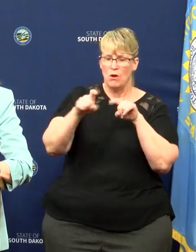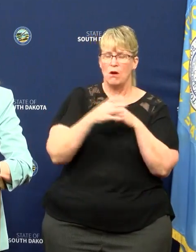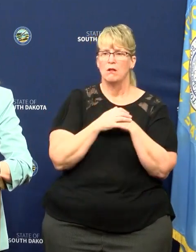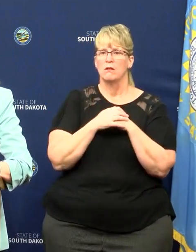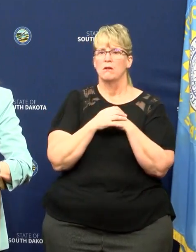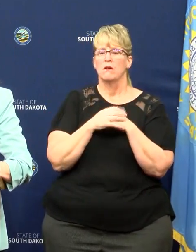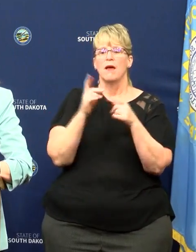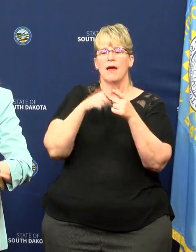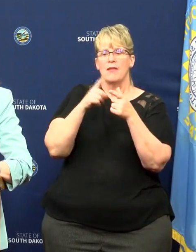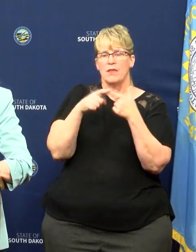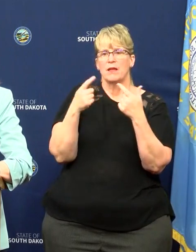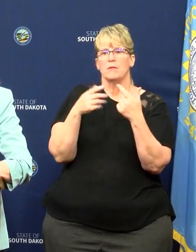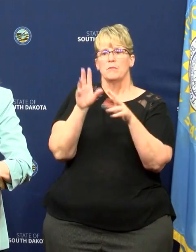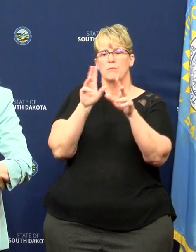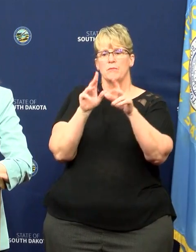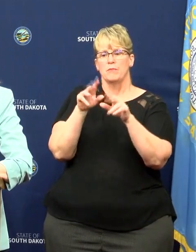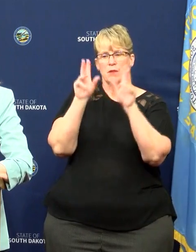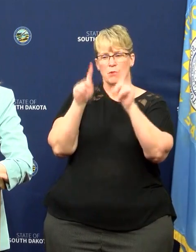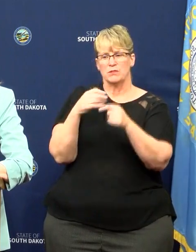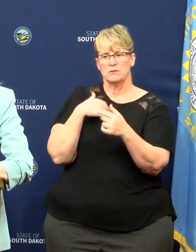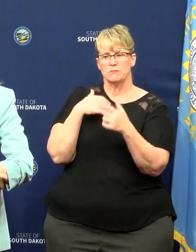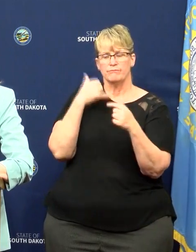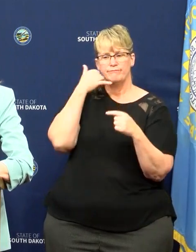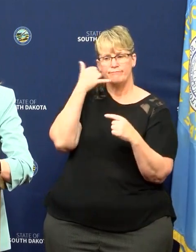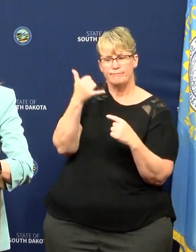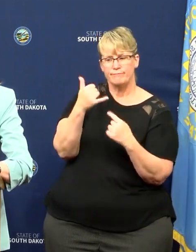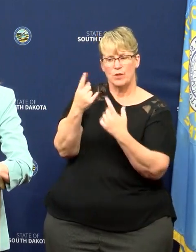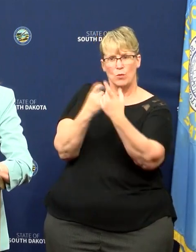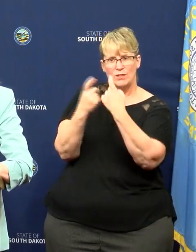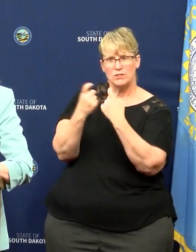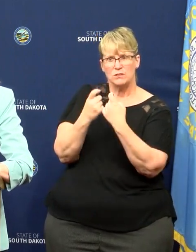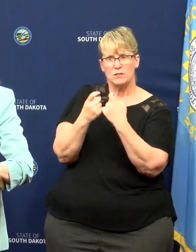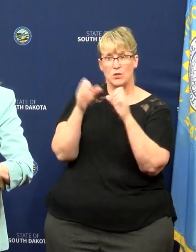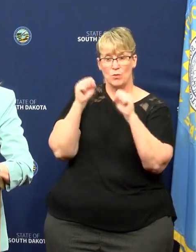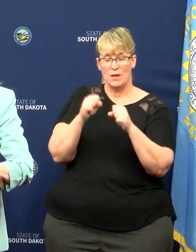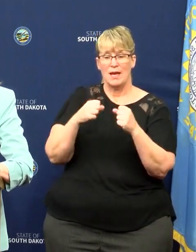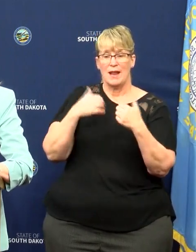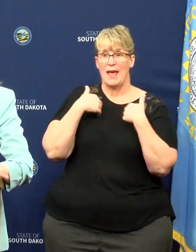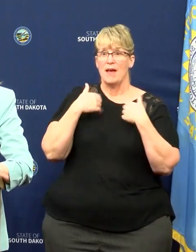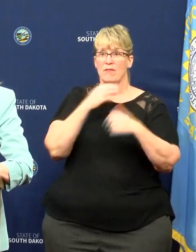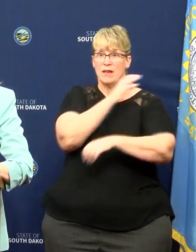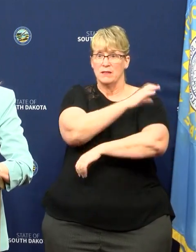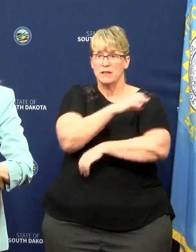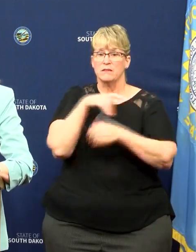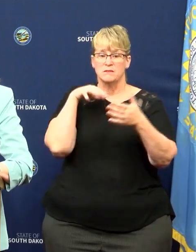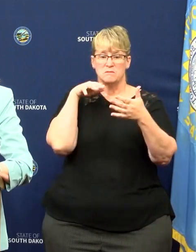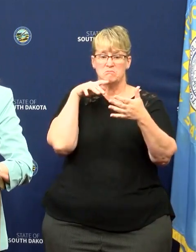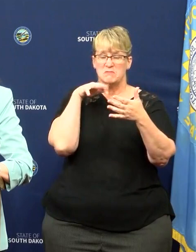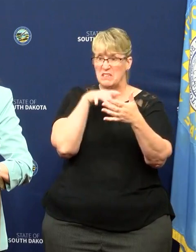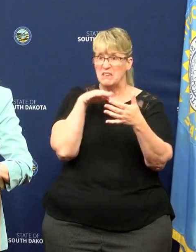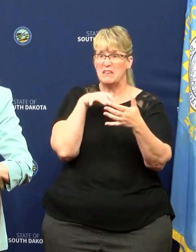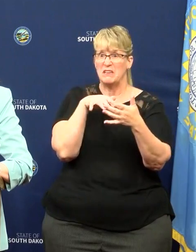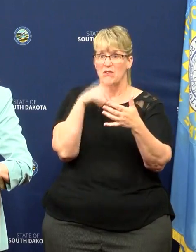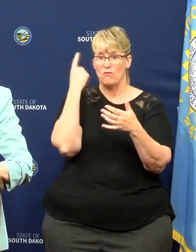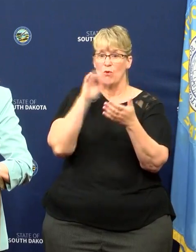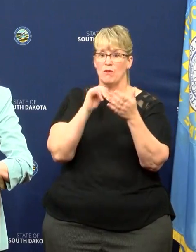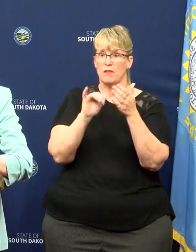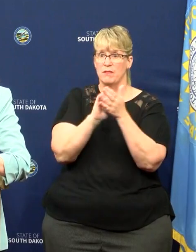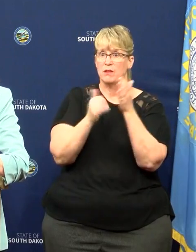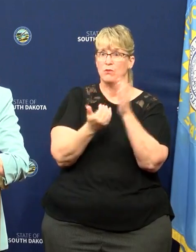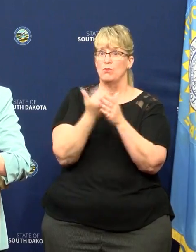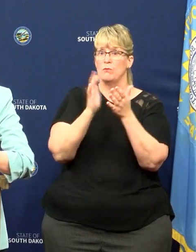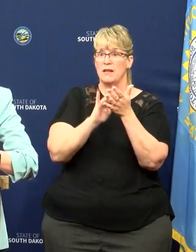be kind of vetted through some questions to see if you're a viable candidate for the clinical study, and it'll proceed from there if